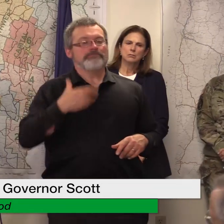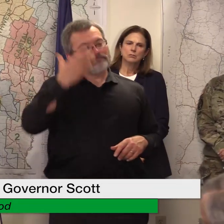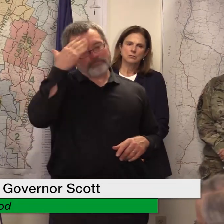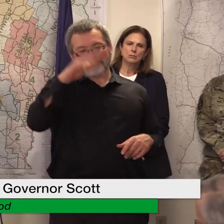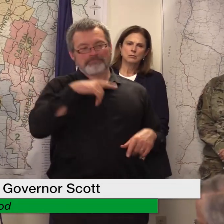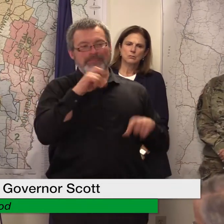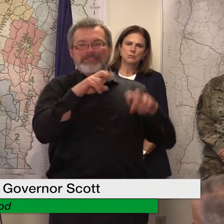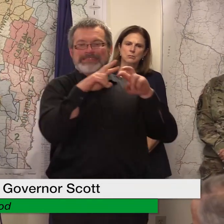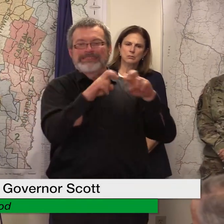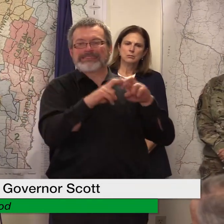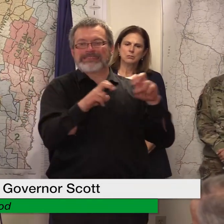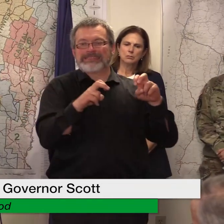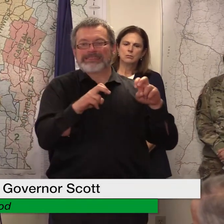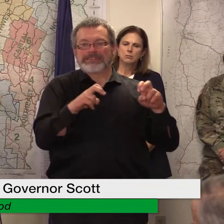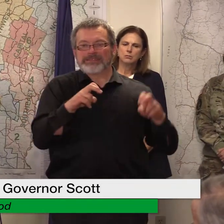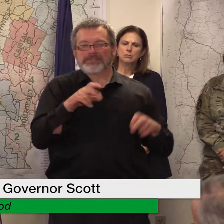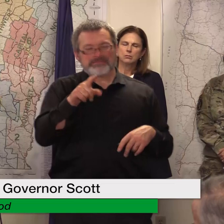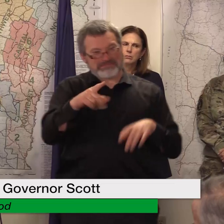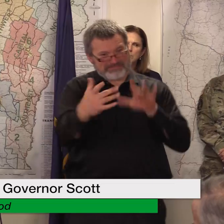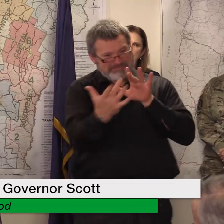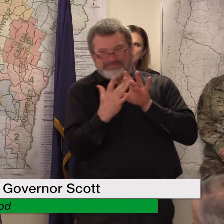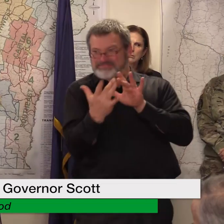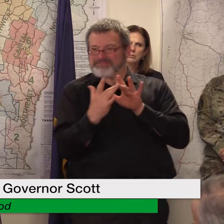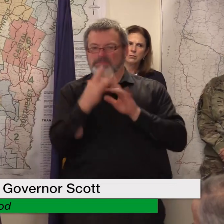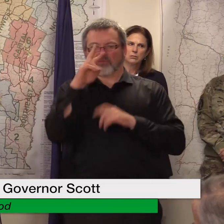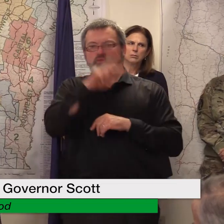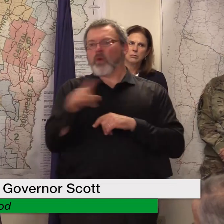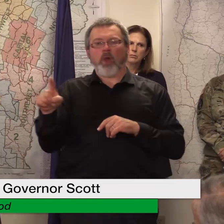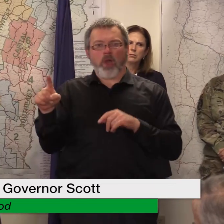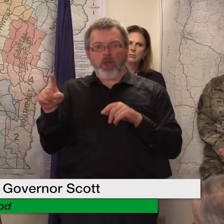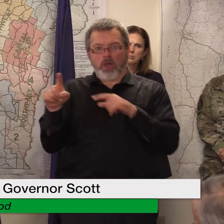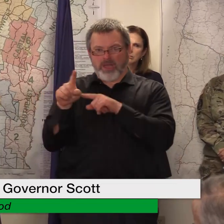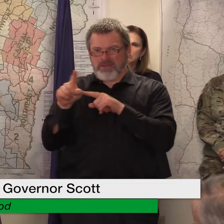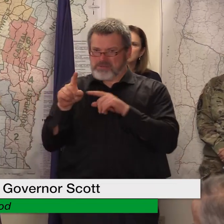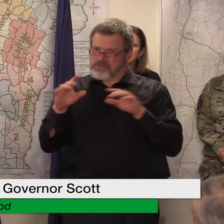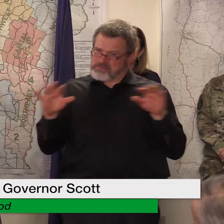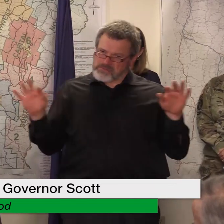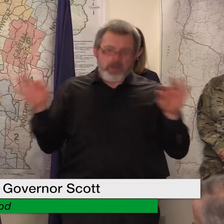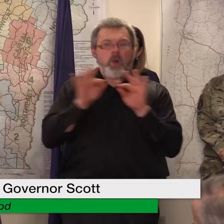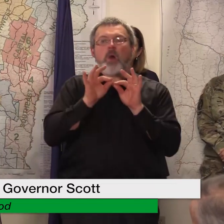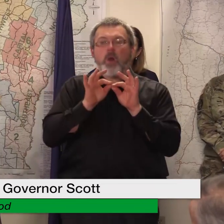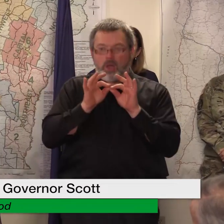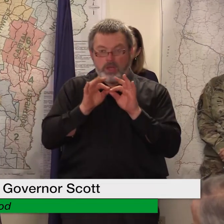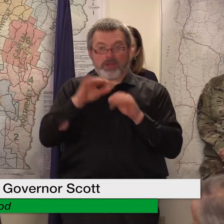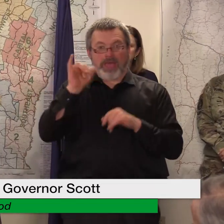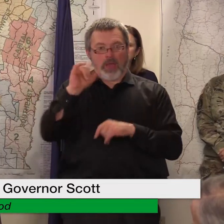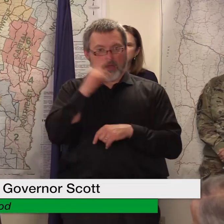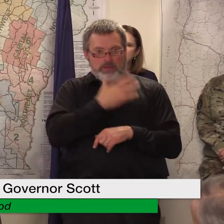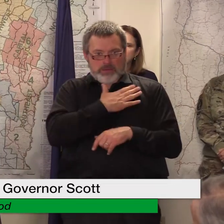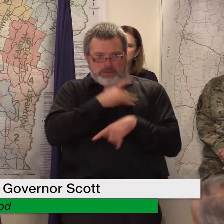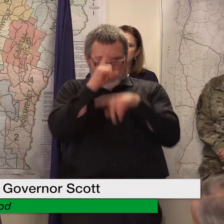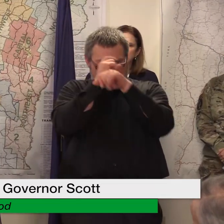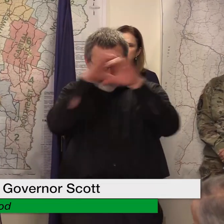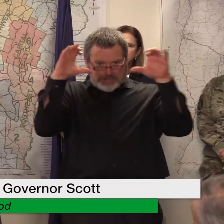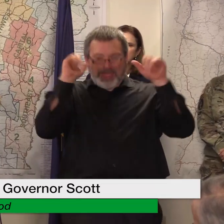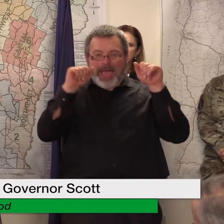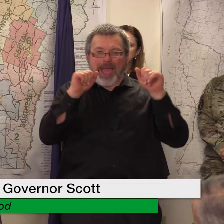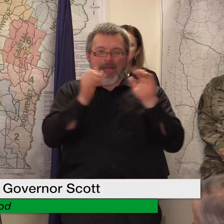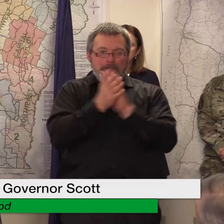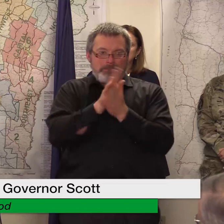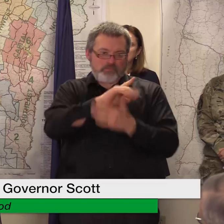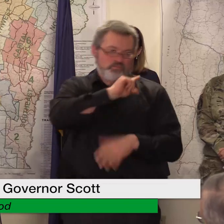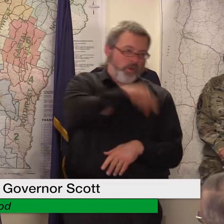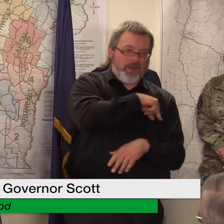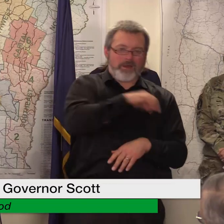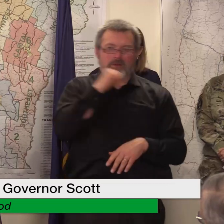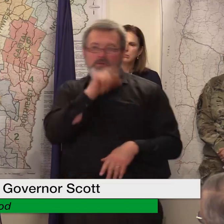data is so important it's absolutely critical for us to understand the damages you know and we also all recognize that